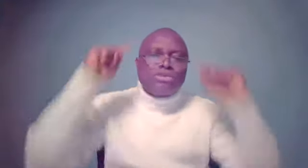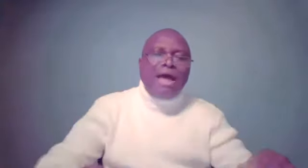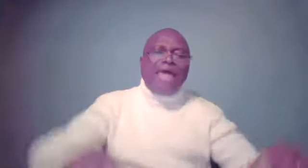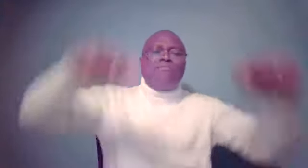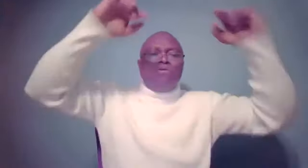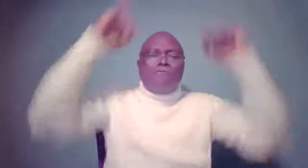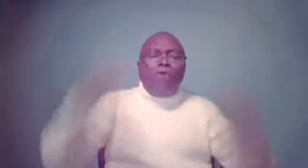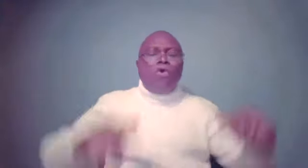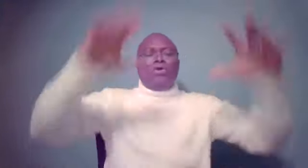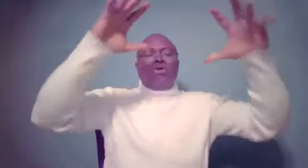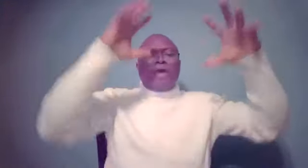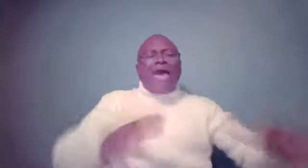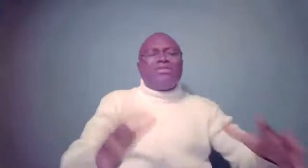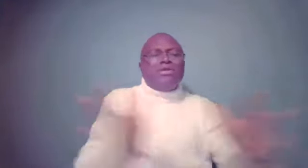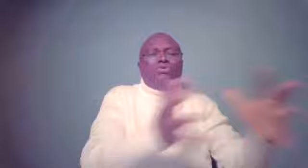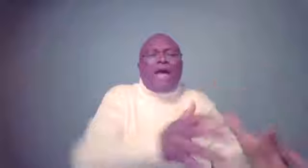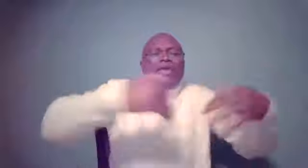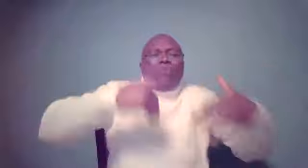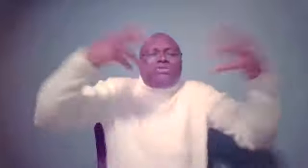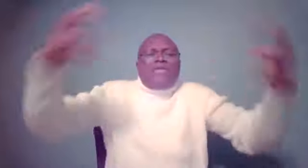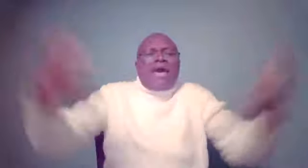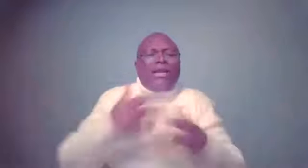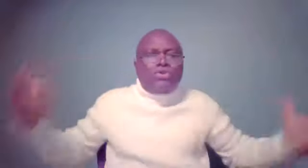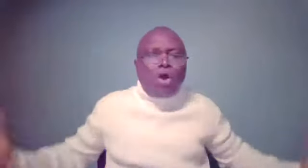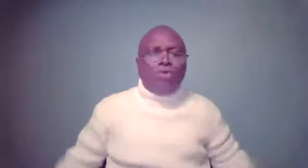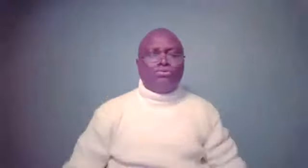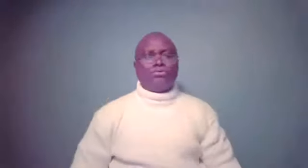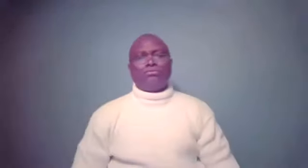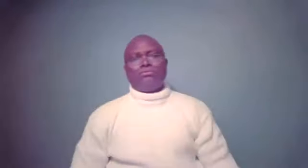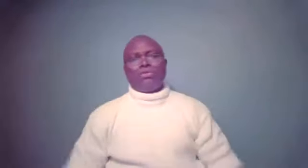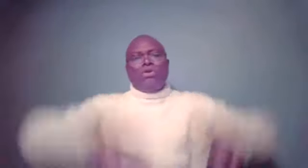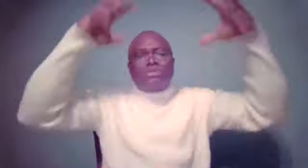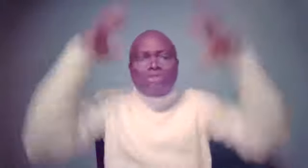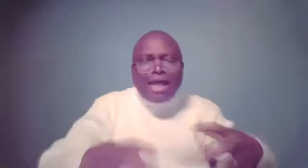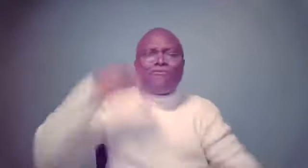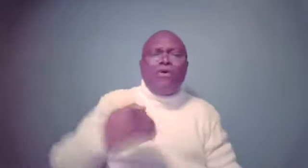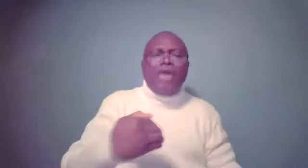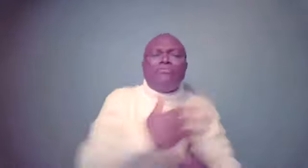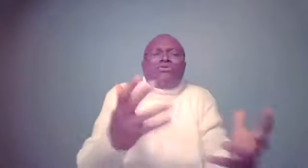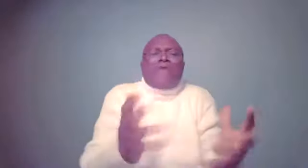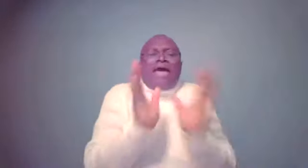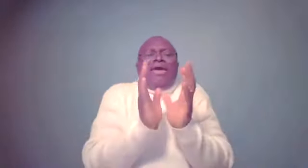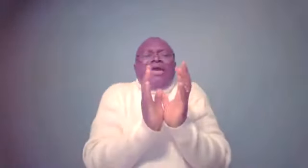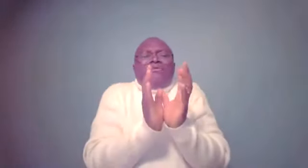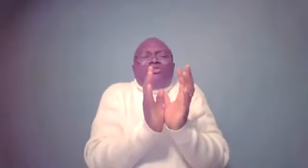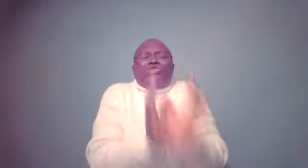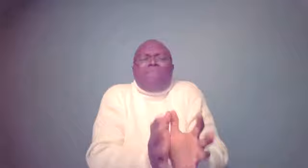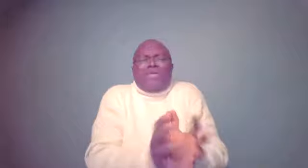time for Isaac to die, he was sinner. He was old. When it was time for him to die, he did something